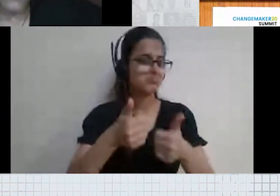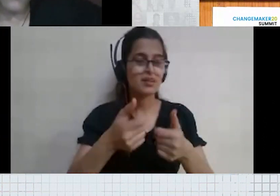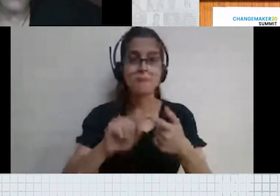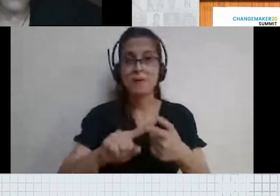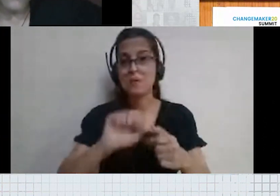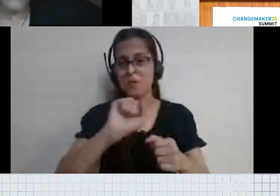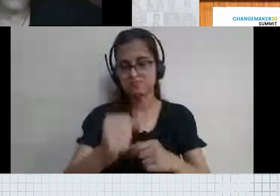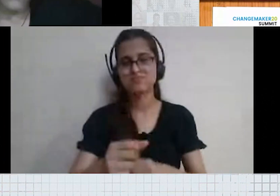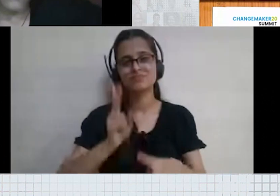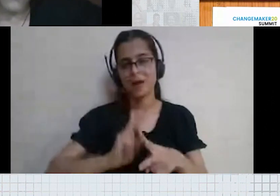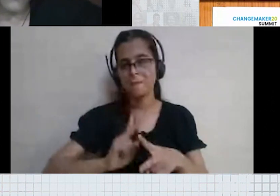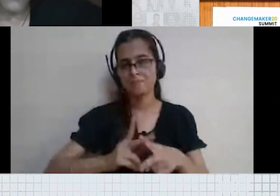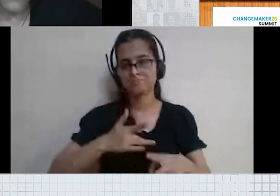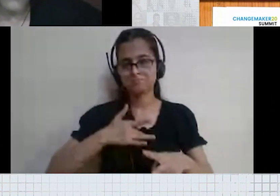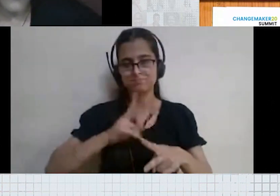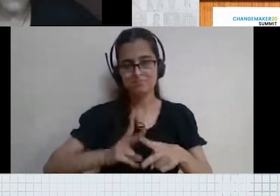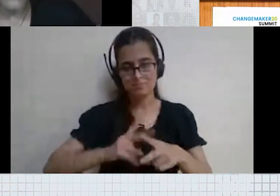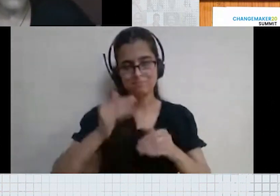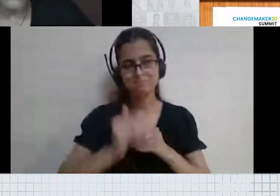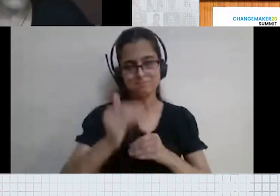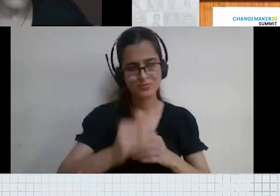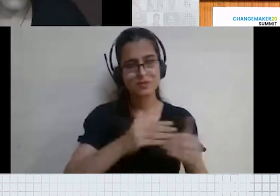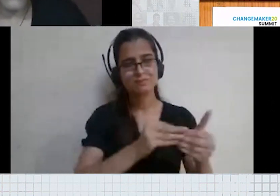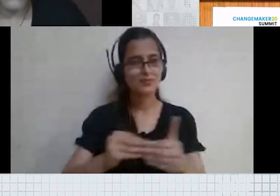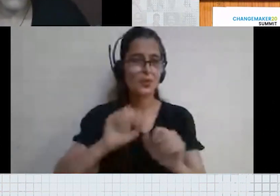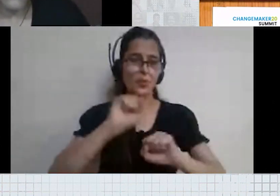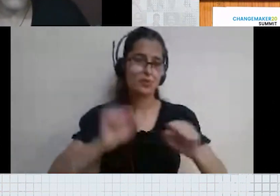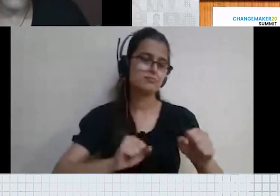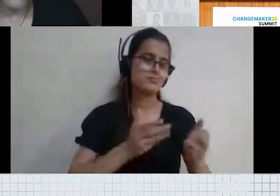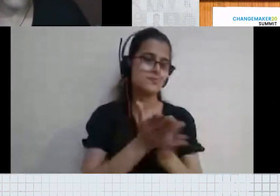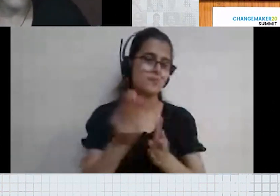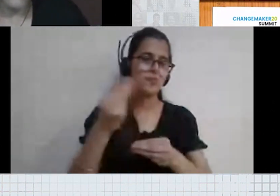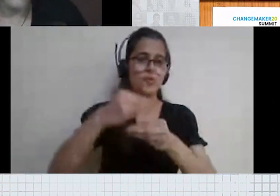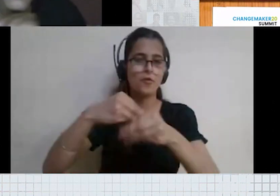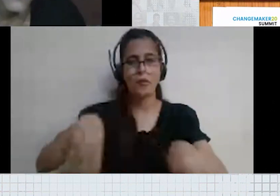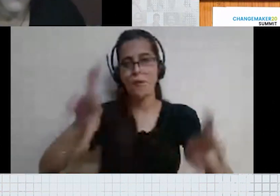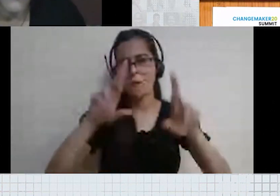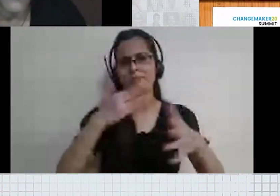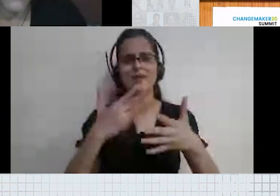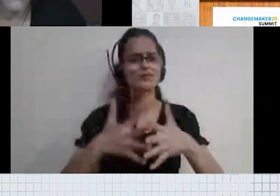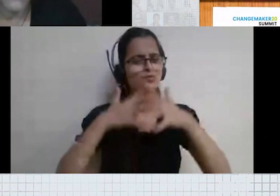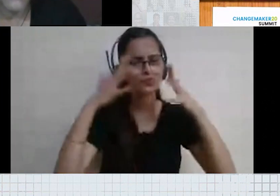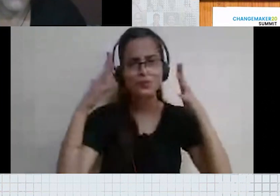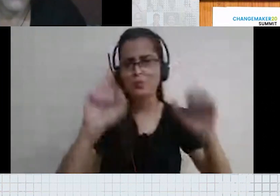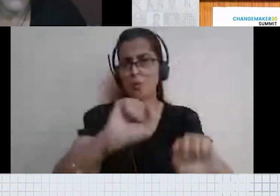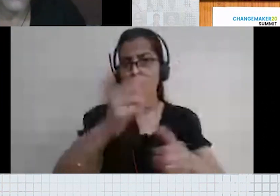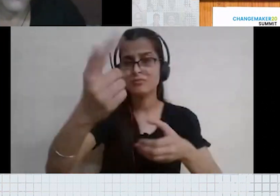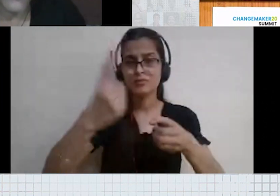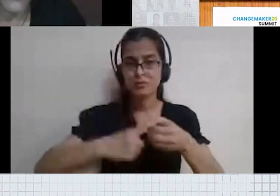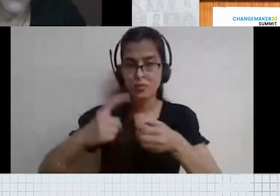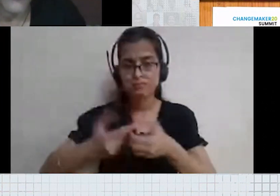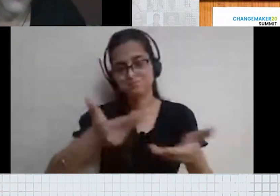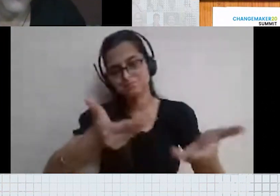stay with us guiding is guiding us in our own paths thank you once again for gracing us with your presence and profound